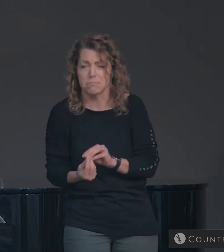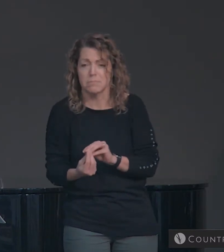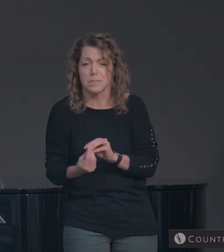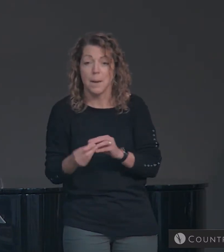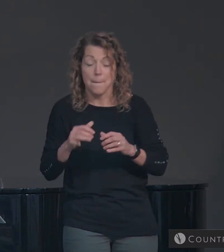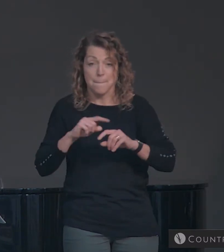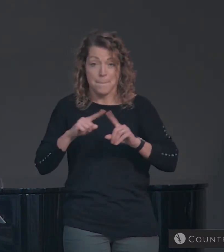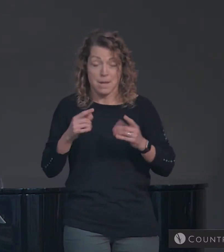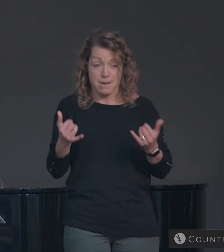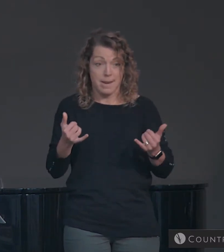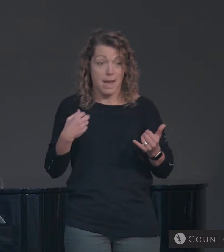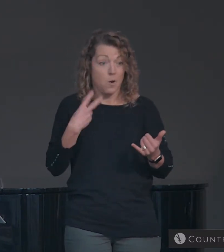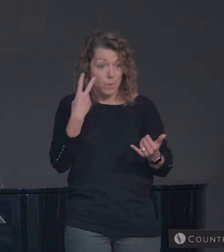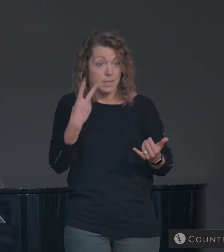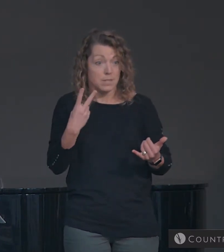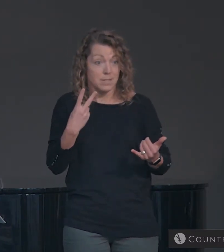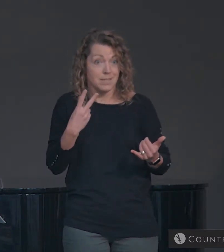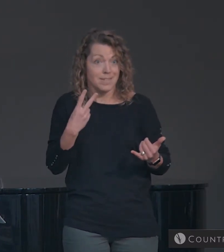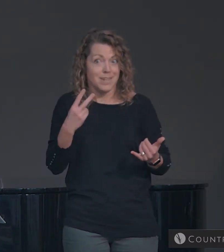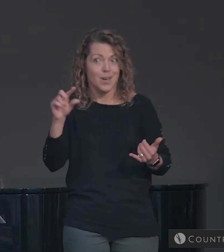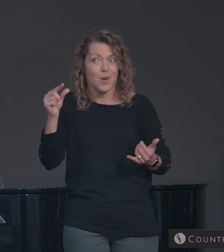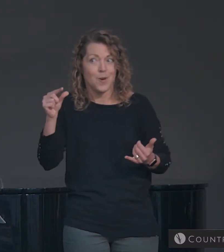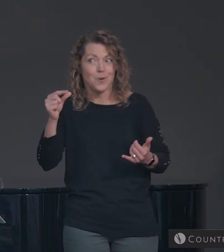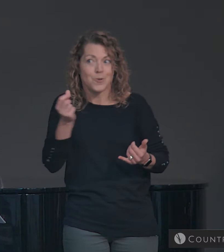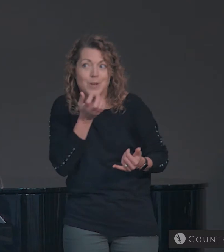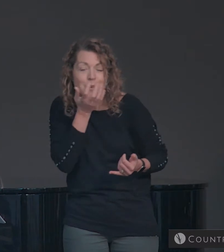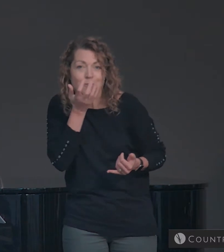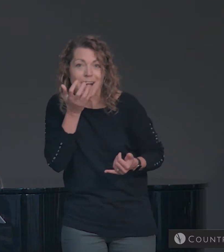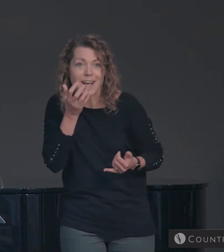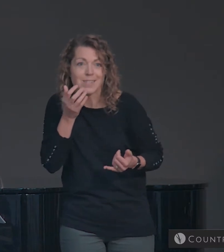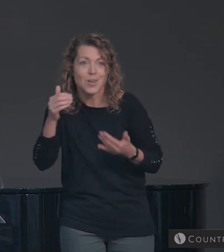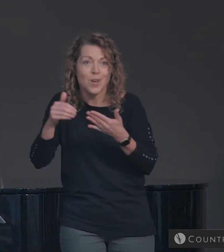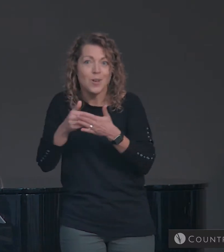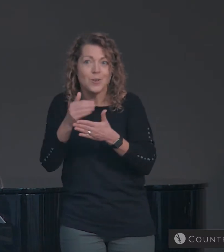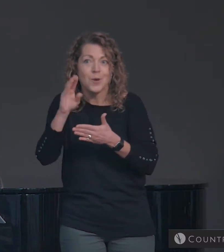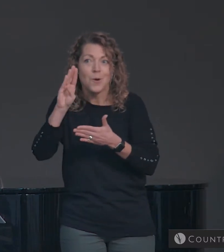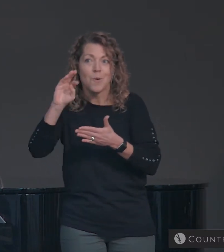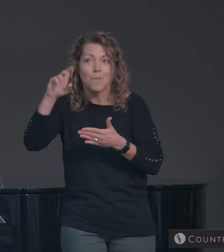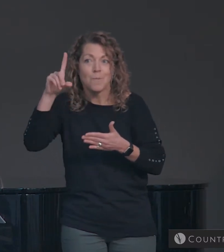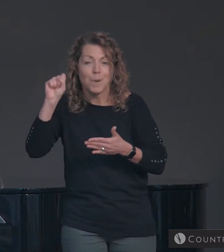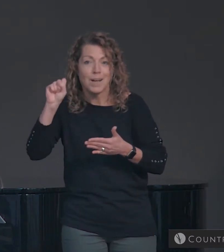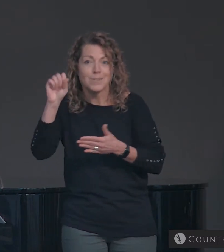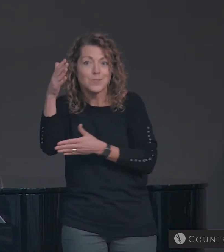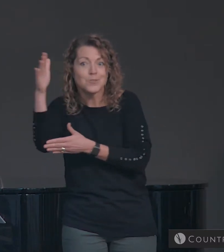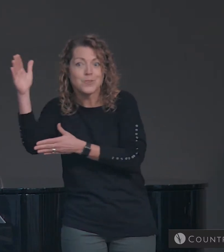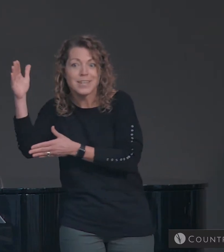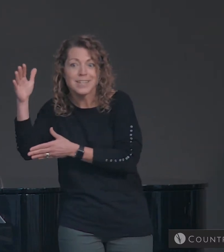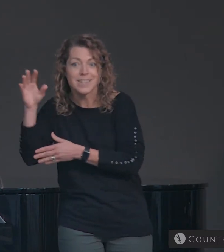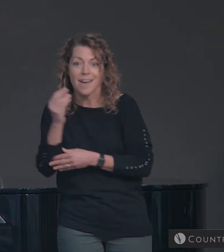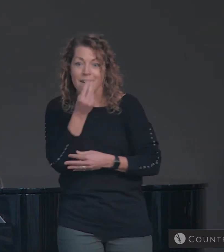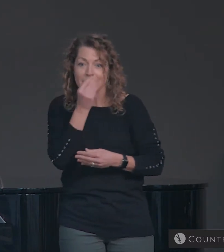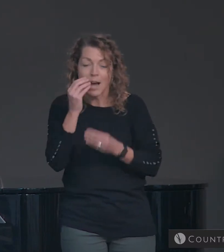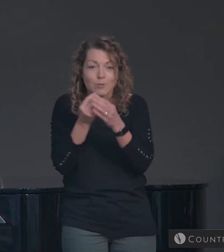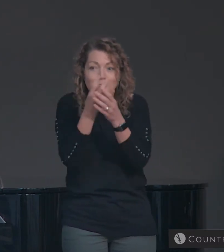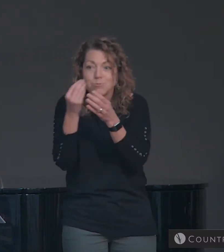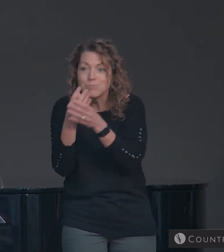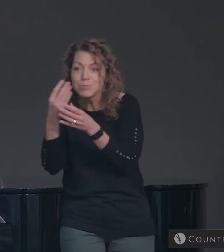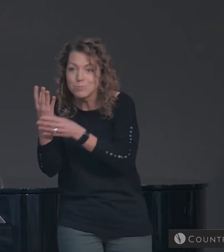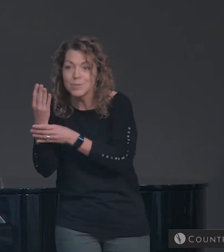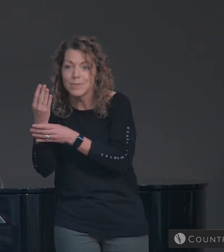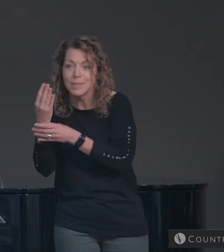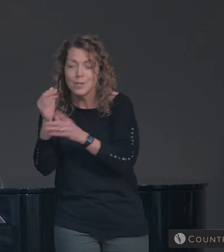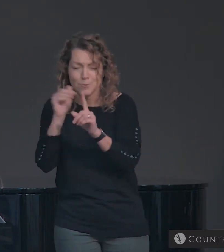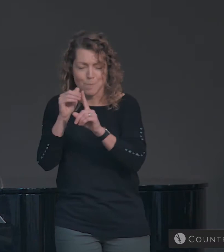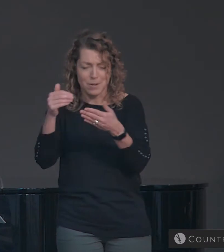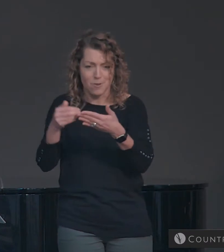But now we see green grass, right? Buds on trees Flowers starting to bloom It's a reminder of new